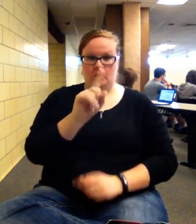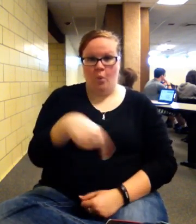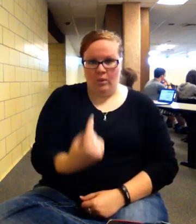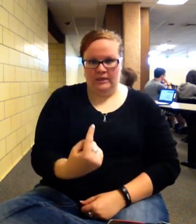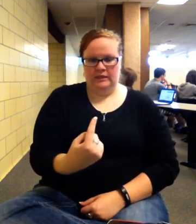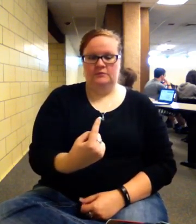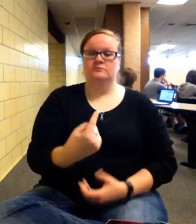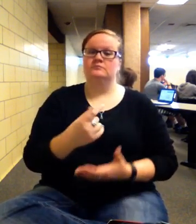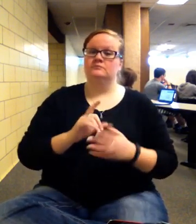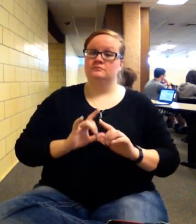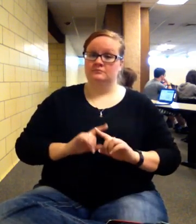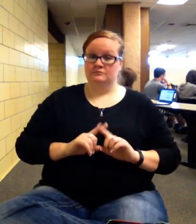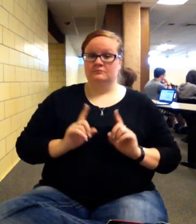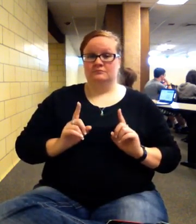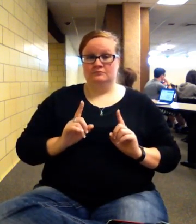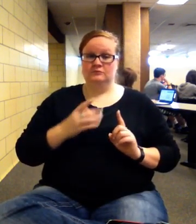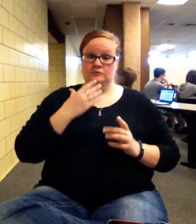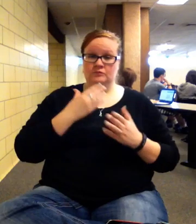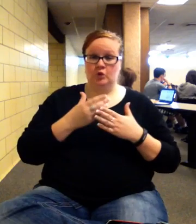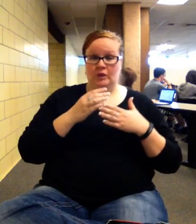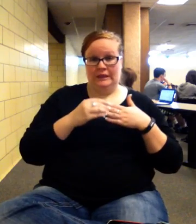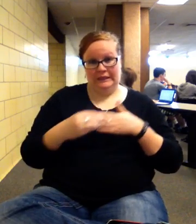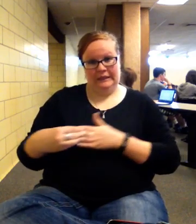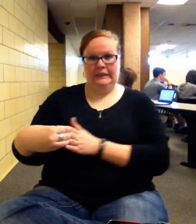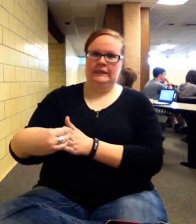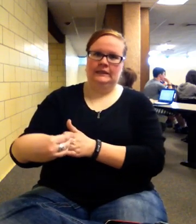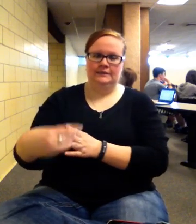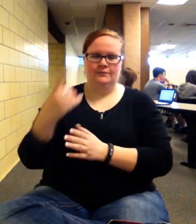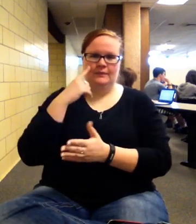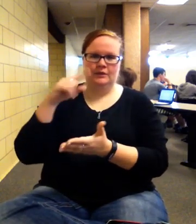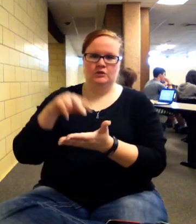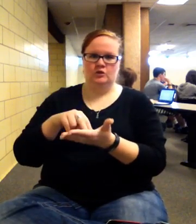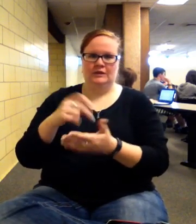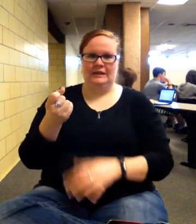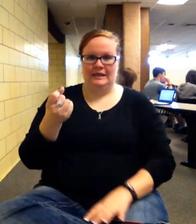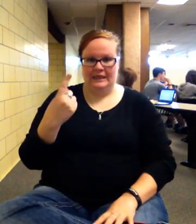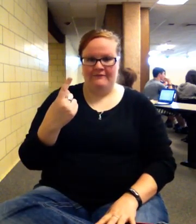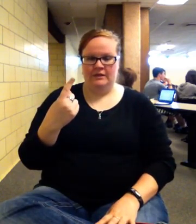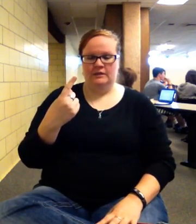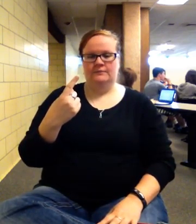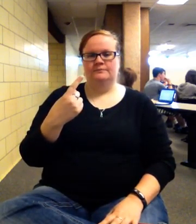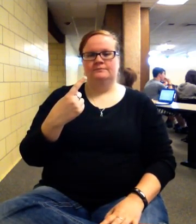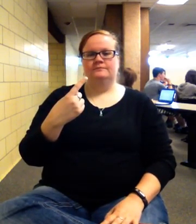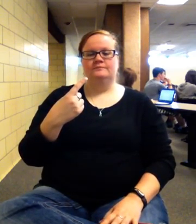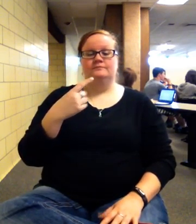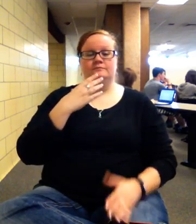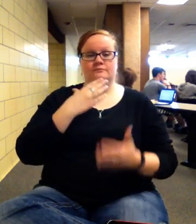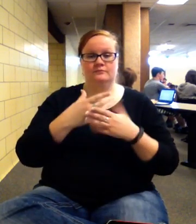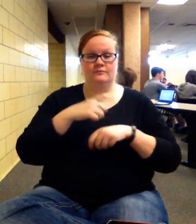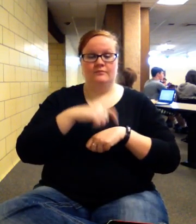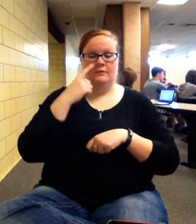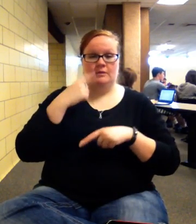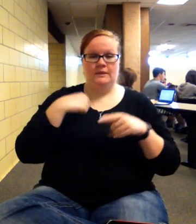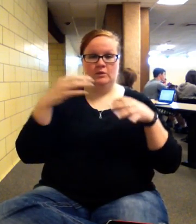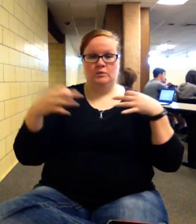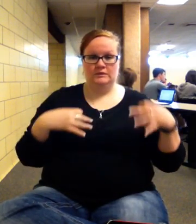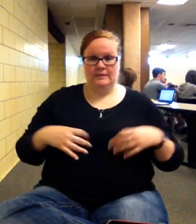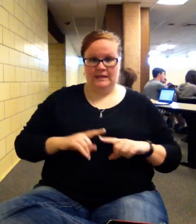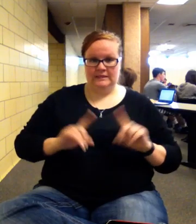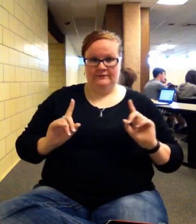different. Okay, so that's kind of a good lead-in, though, because looking at 11, so this is a good time for me to explain the difference. And in